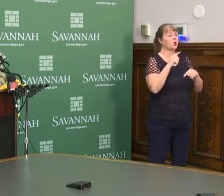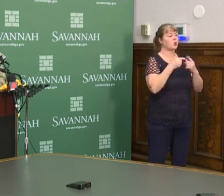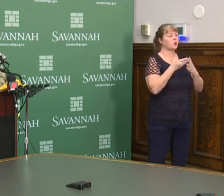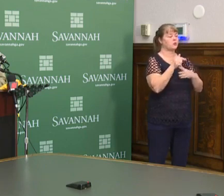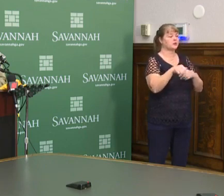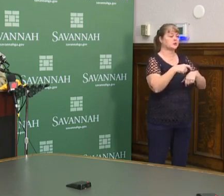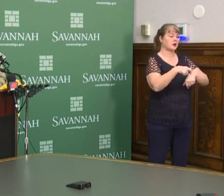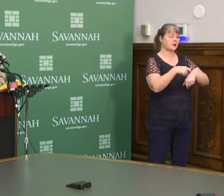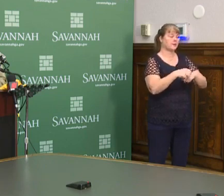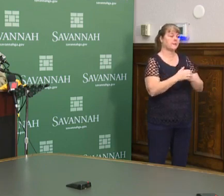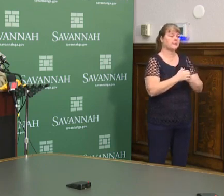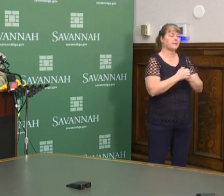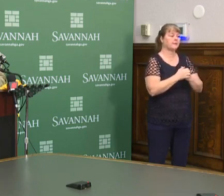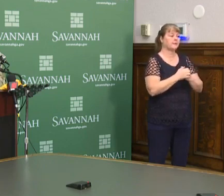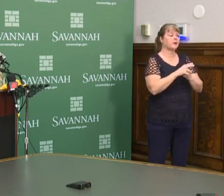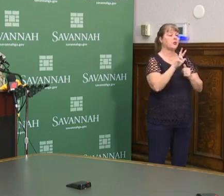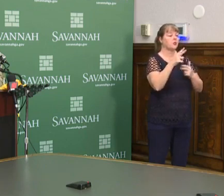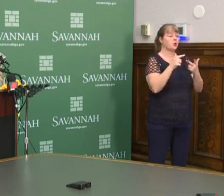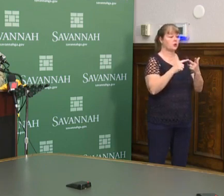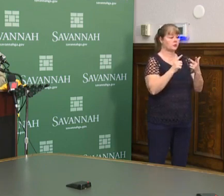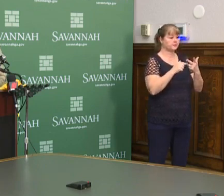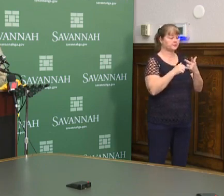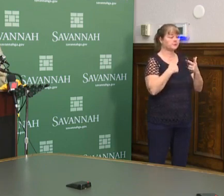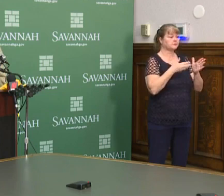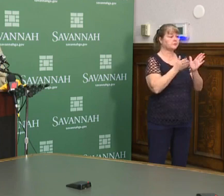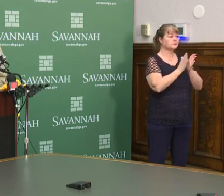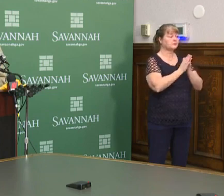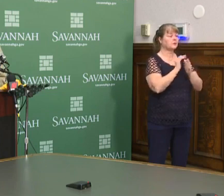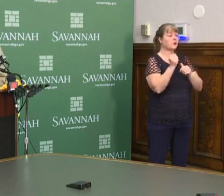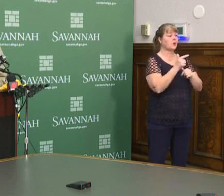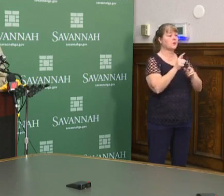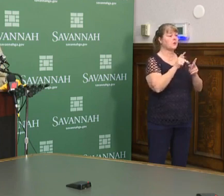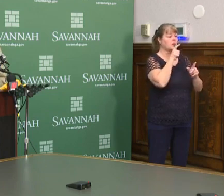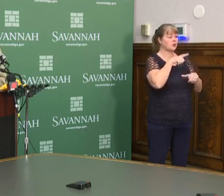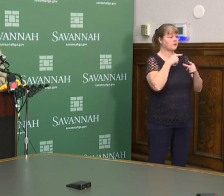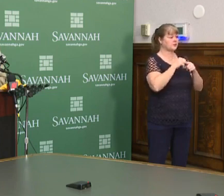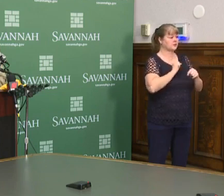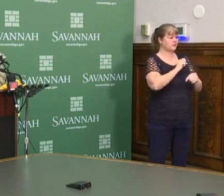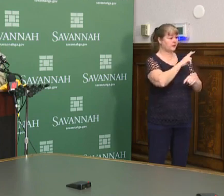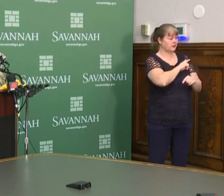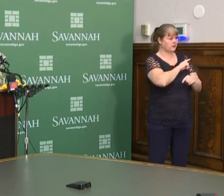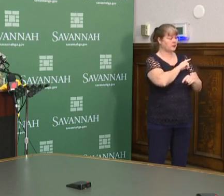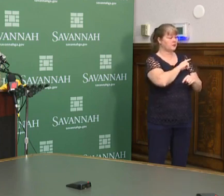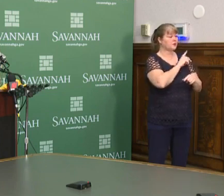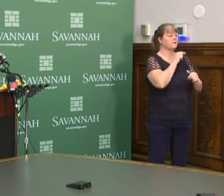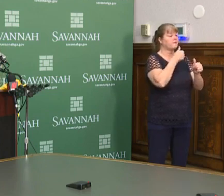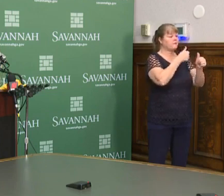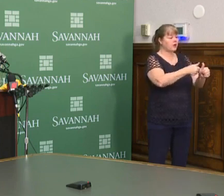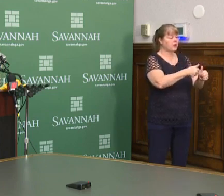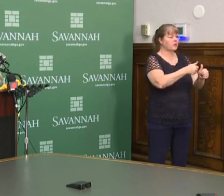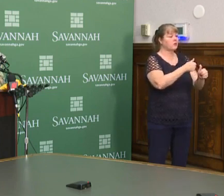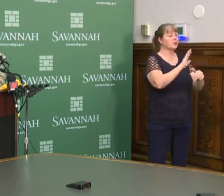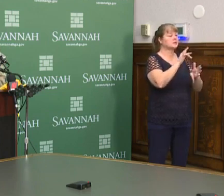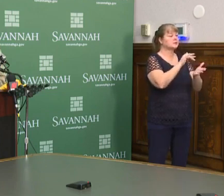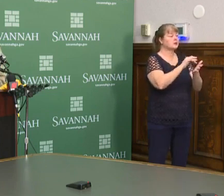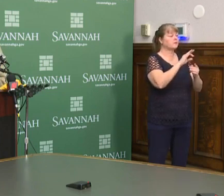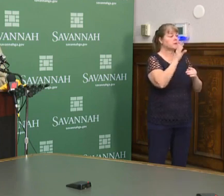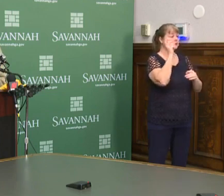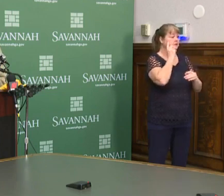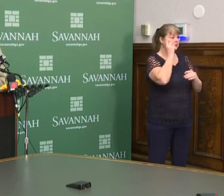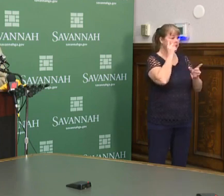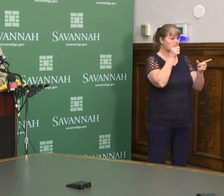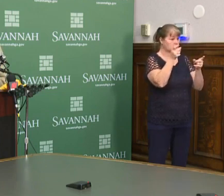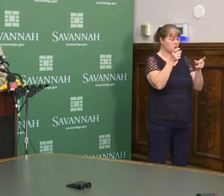through this time. Thirdly, I'm asking all savannahans to follow the guidance of the Centers for Disease